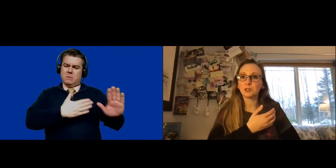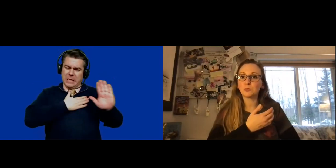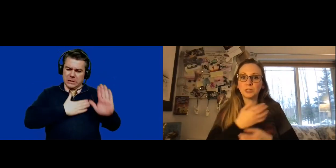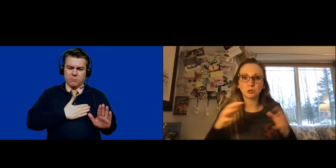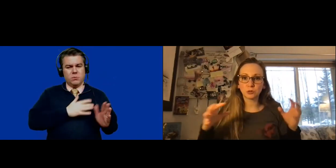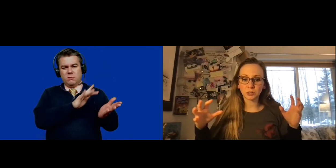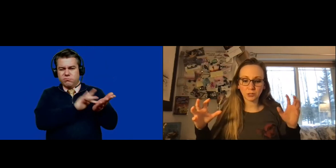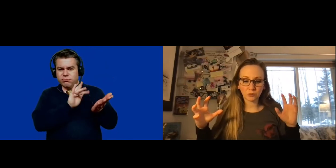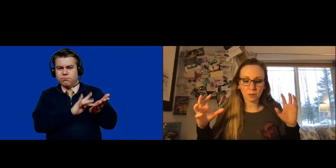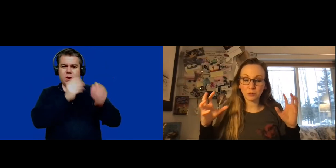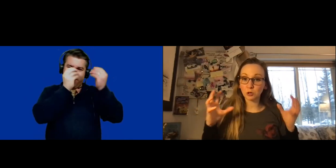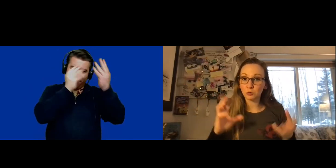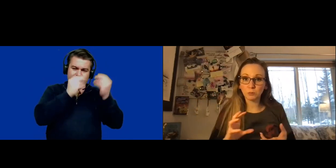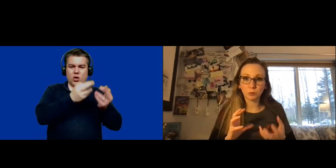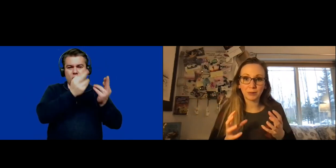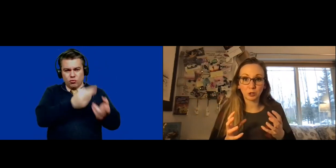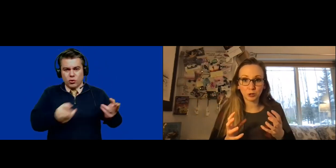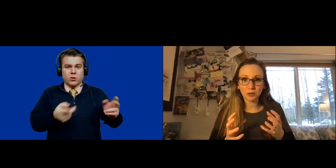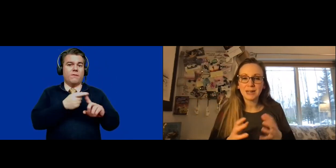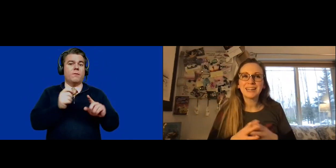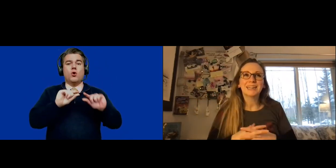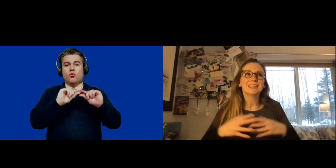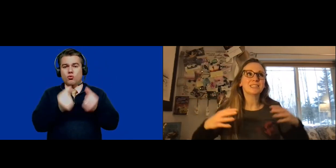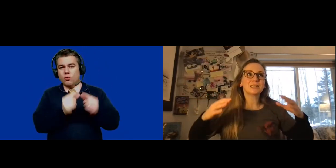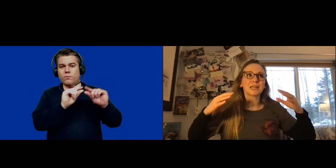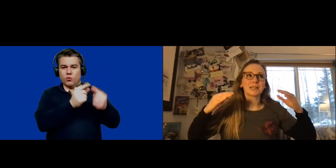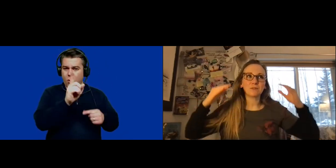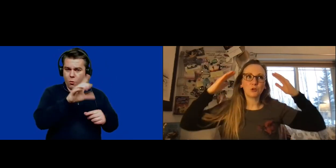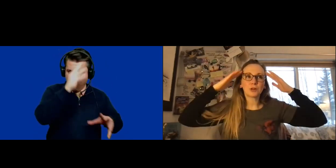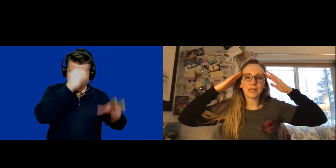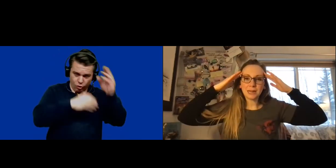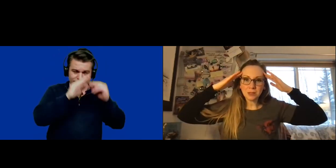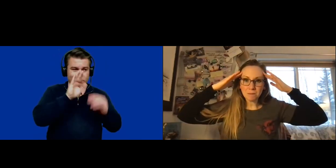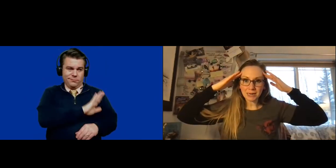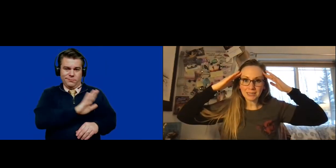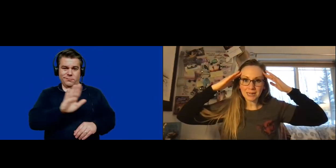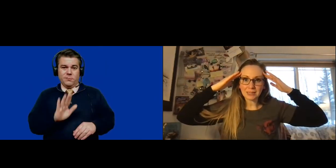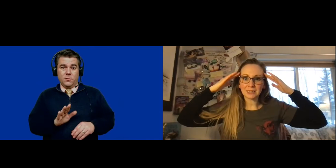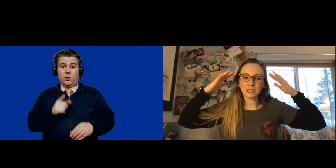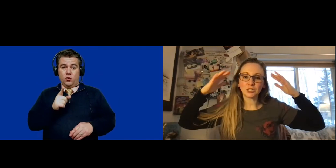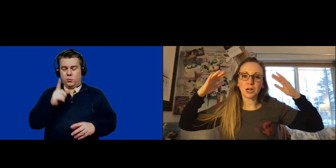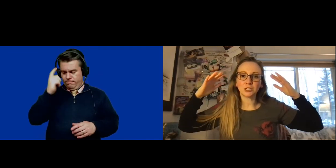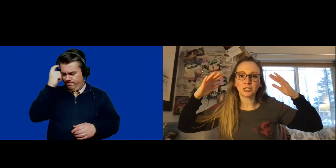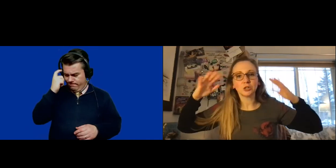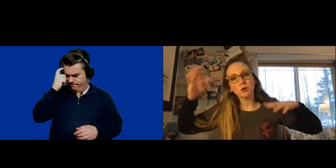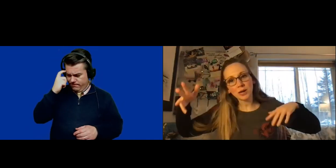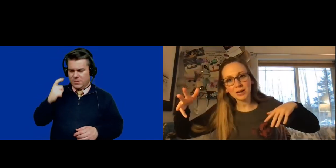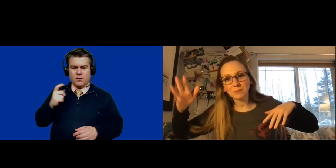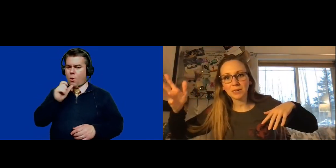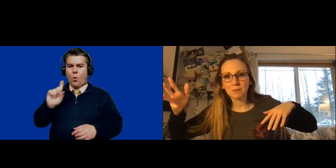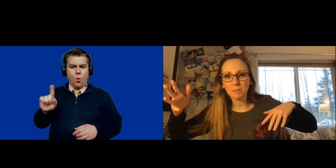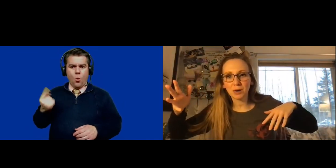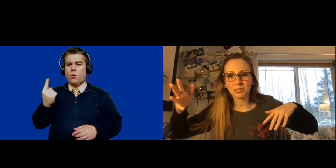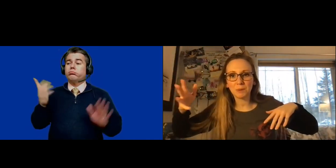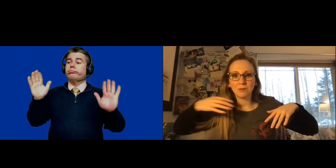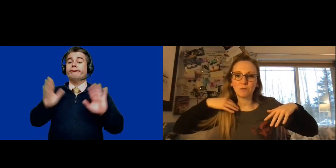and resources from the groups where we learn. This is like, if you're getting in the mindset that this is not just, okay,